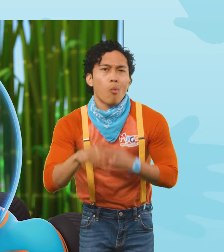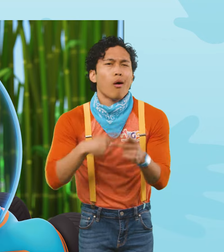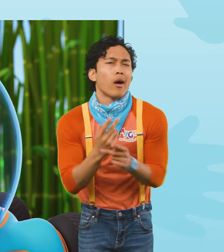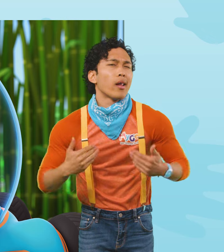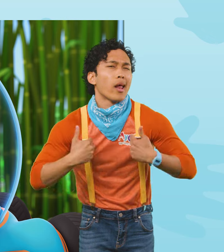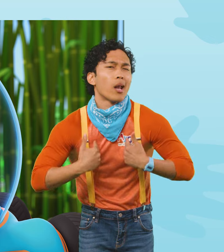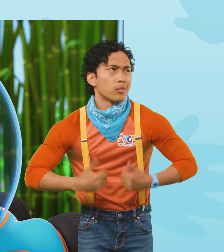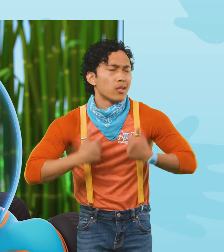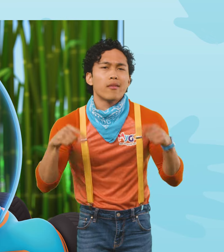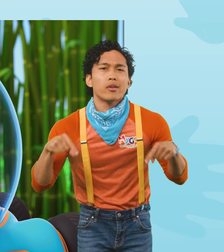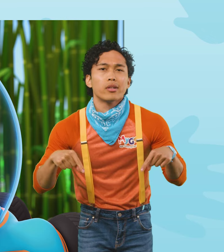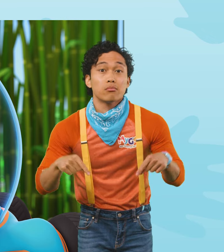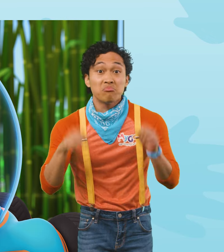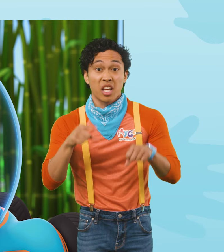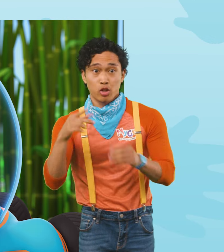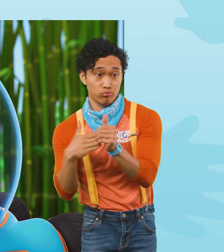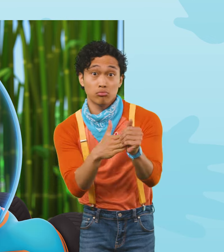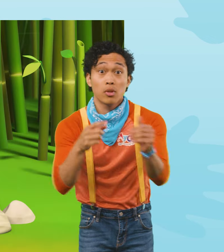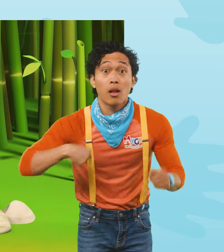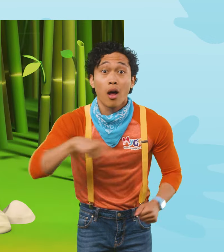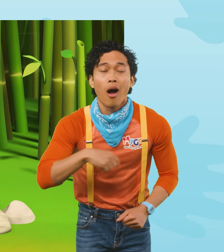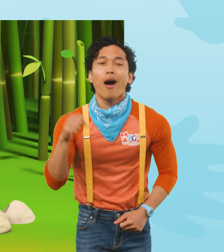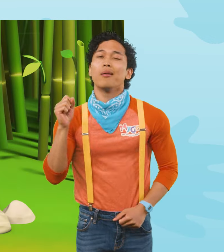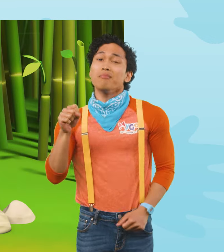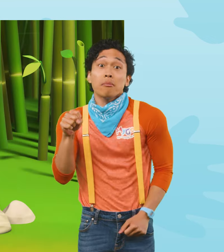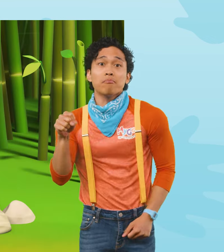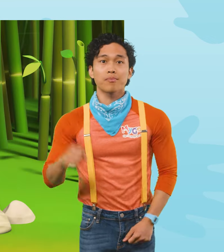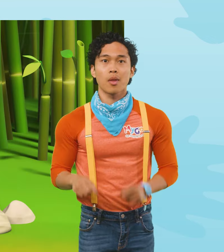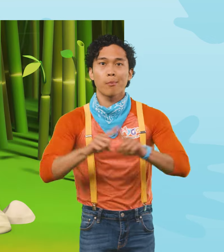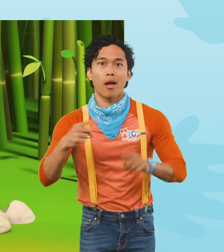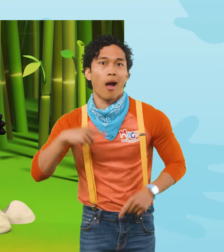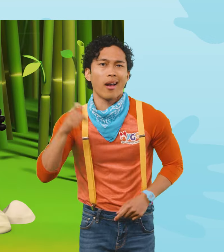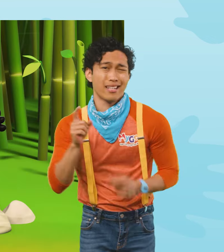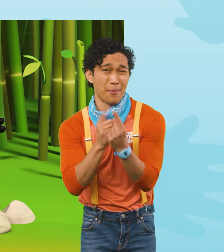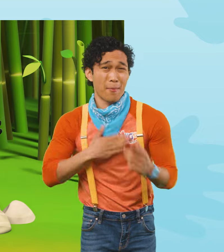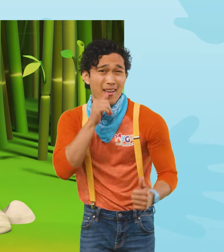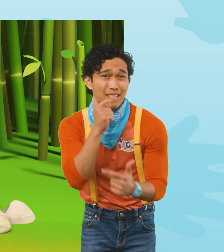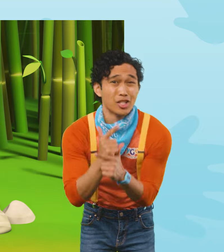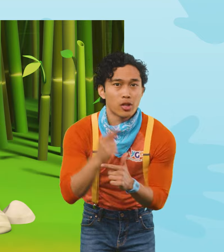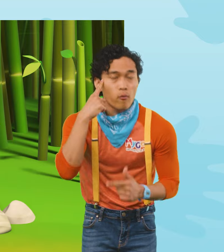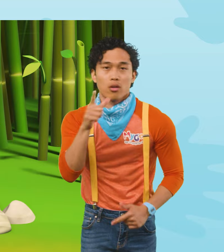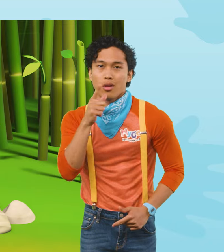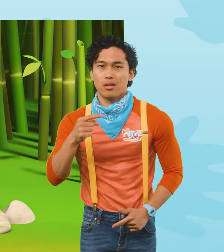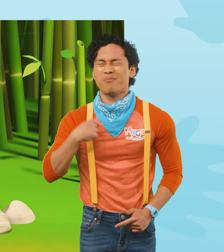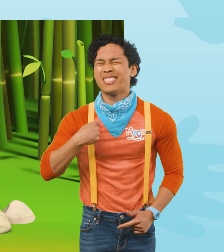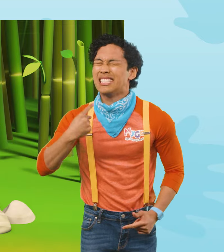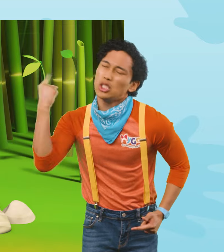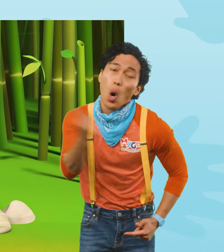in a rainforest. Can you show us around? Yes, okay. But I am needing my sister for lunch and I'm always late, so I'd like to be